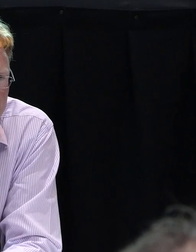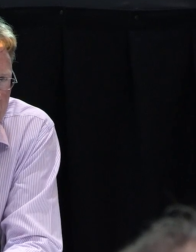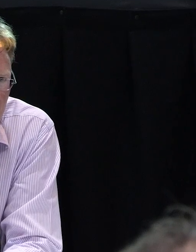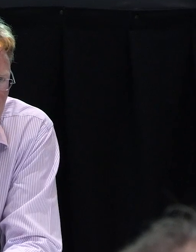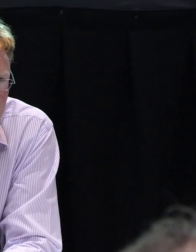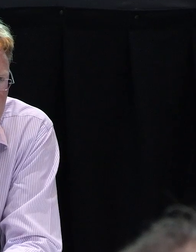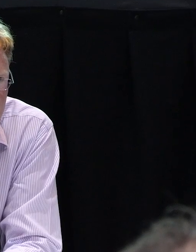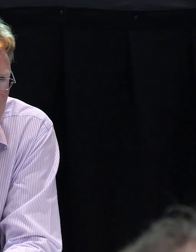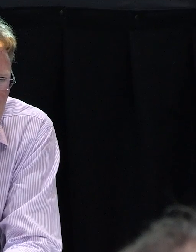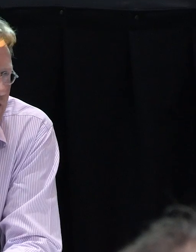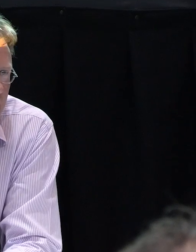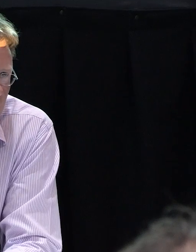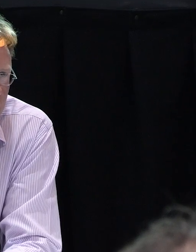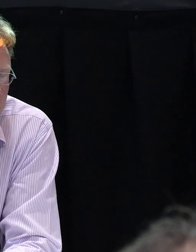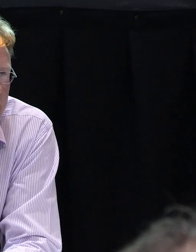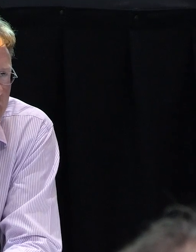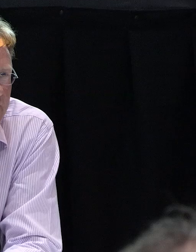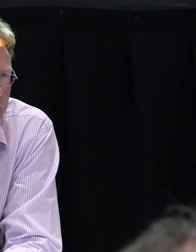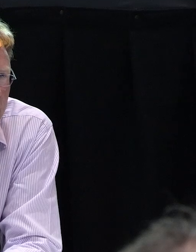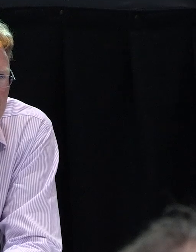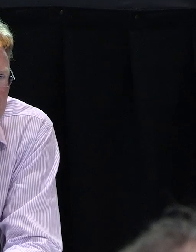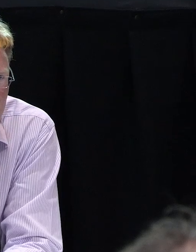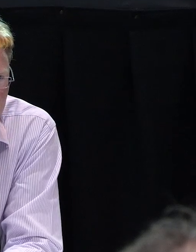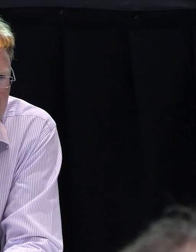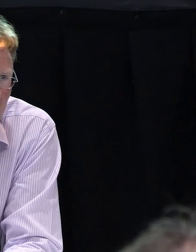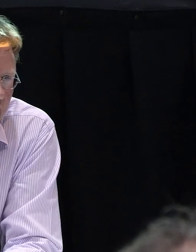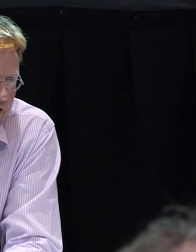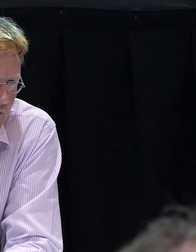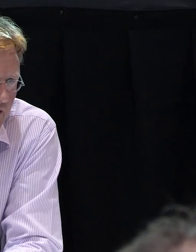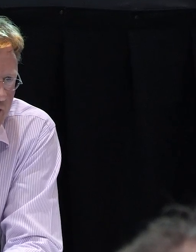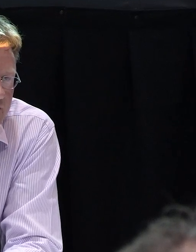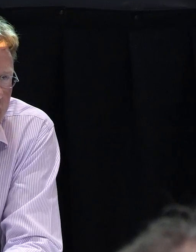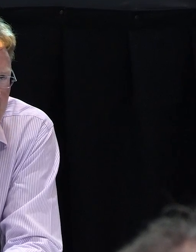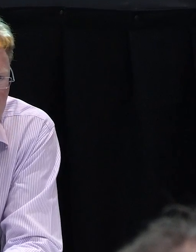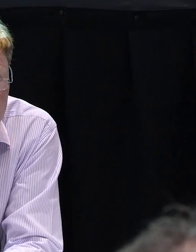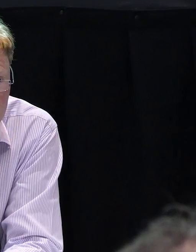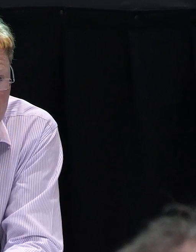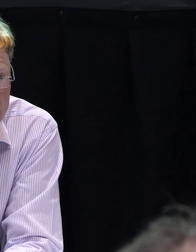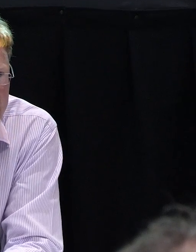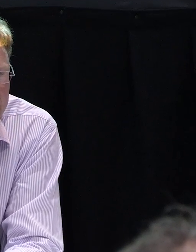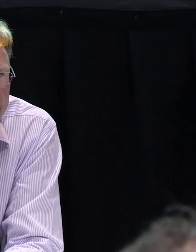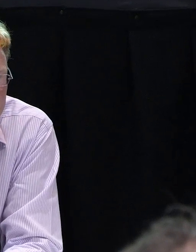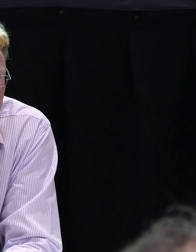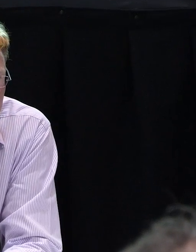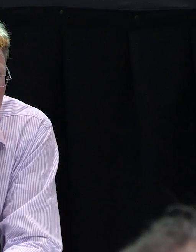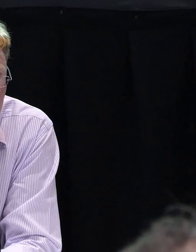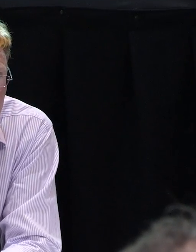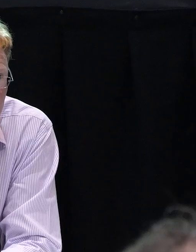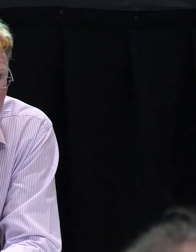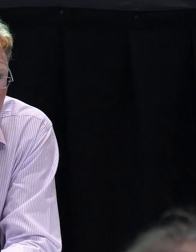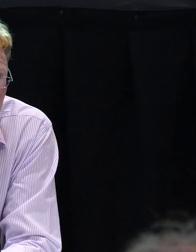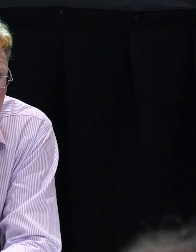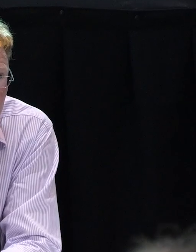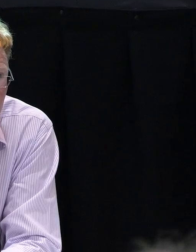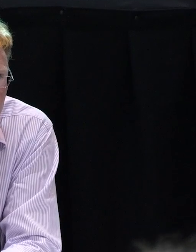crack. So it really, it's kind of horses for courses as to how big the crack is, where it is, how long it goes, and what